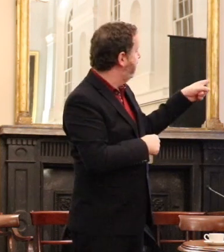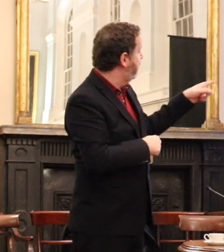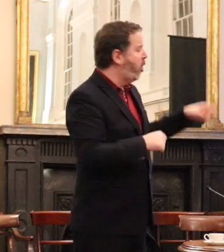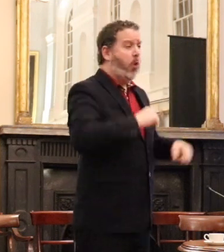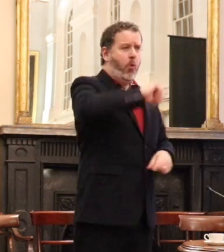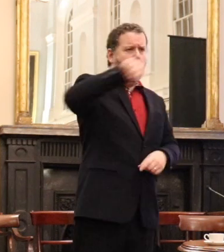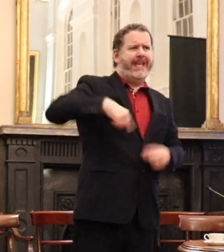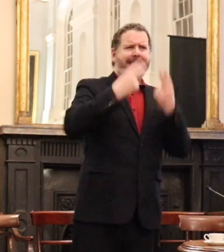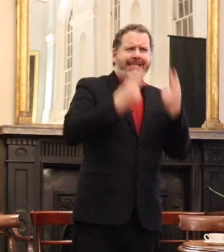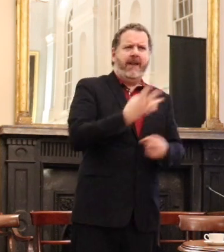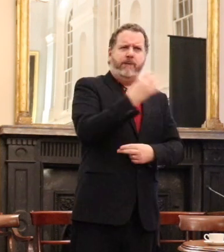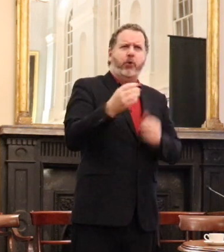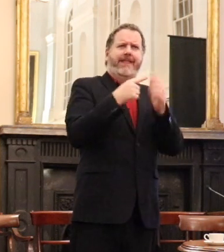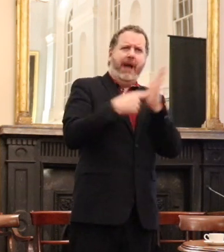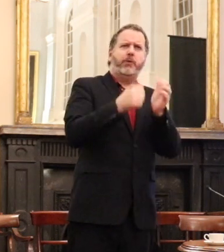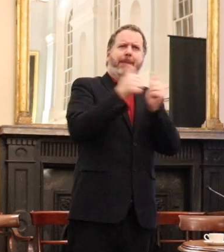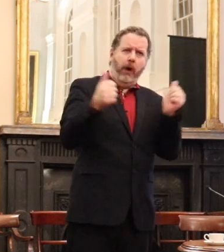,000 in your life.